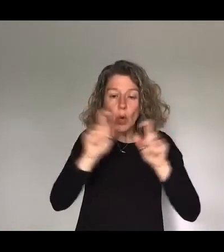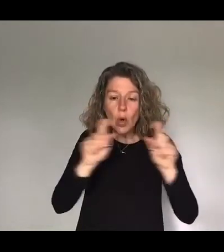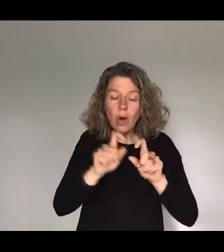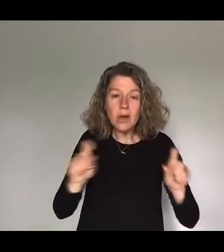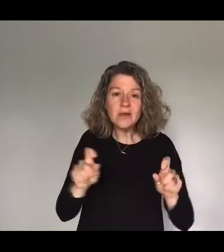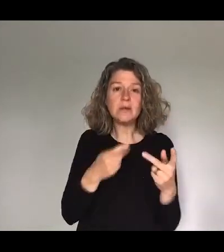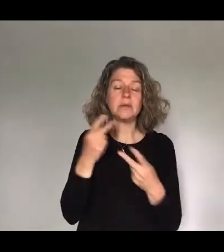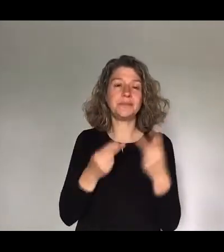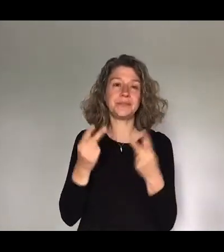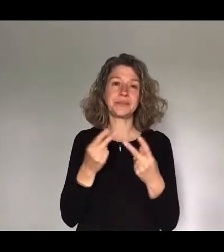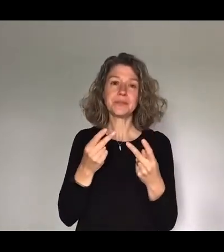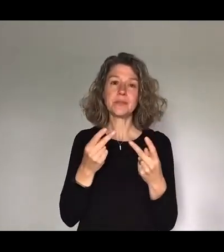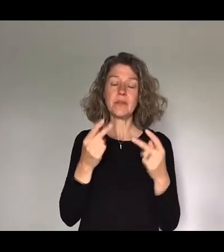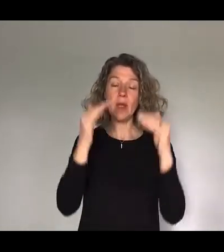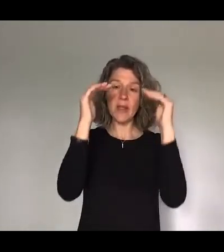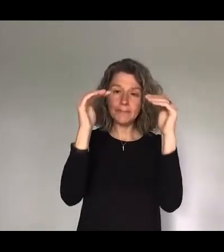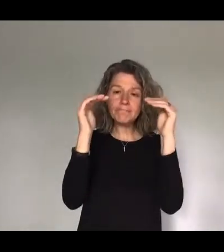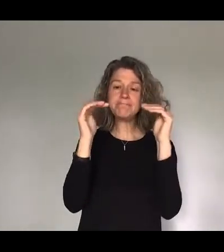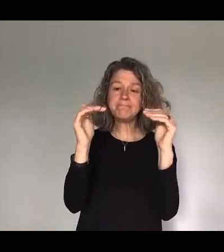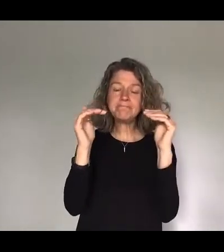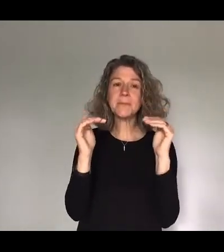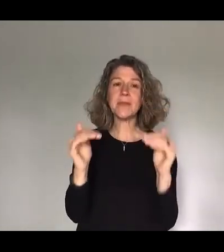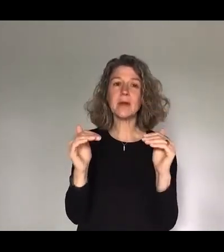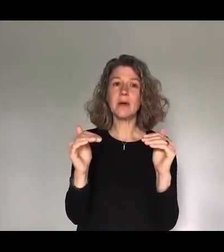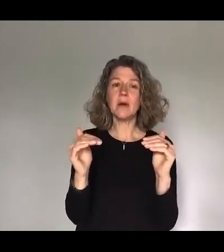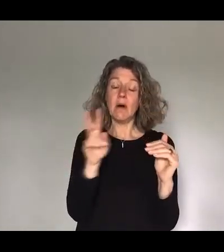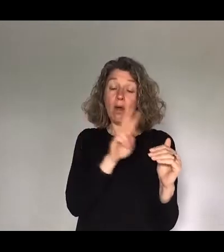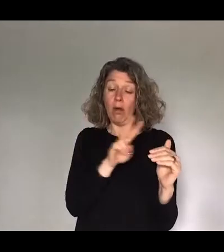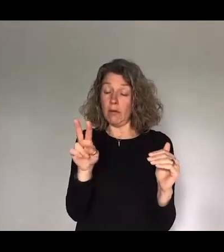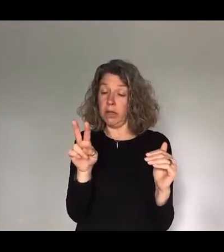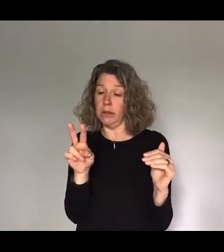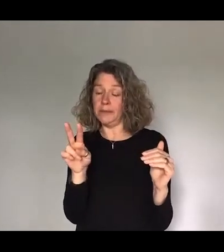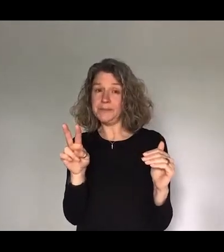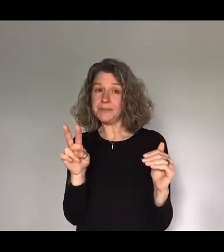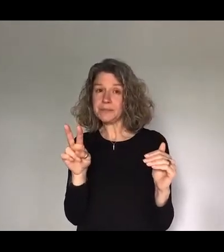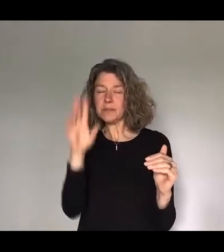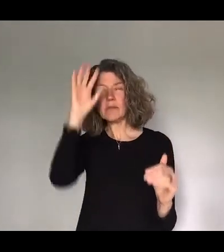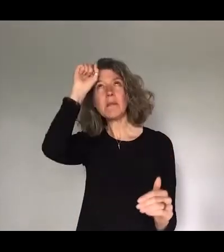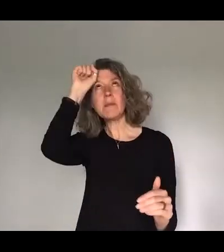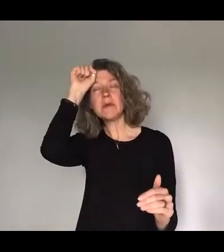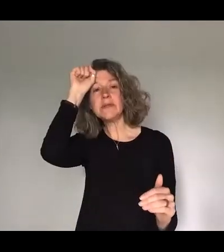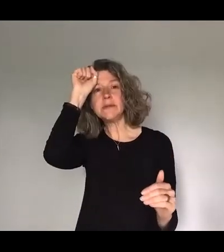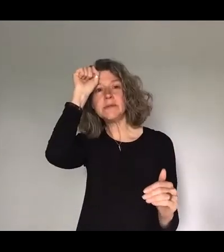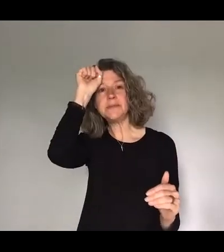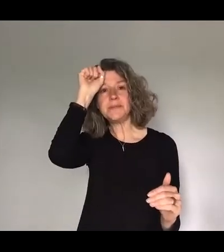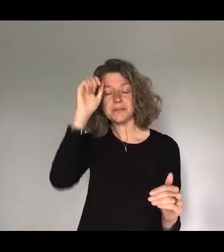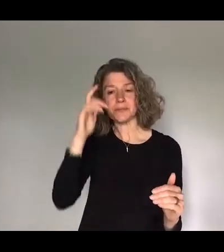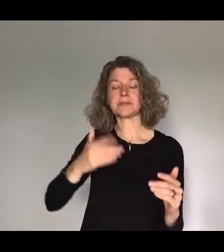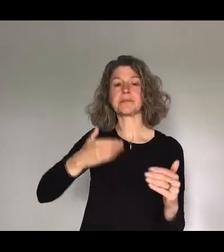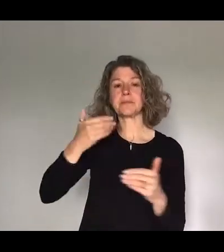what I do is line by line section by section I'd read the lyrics and I would memorize them and then I'd gradually get further and further and further